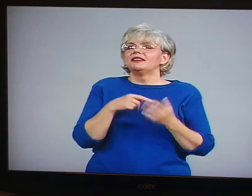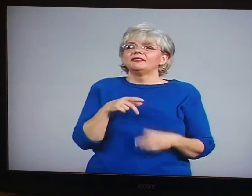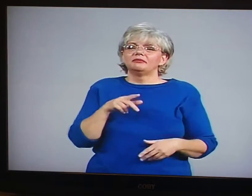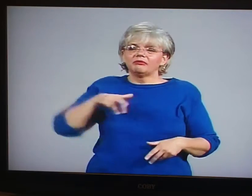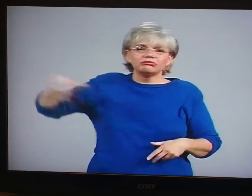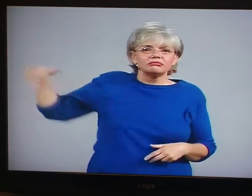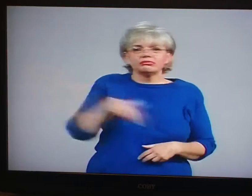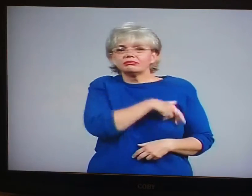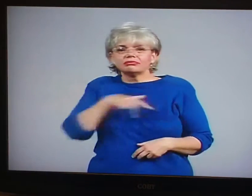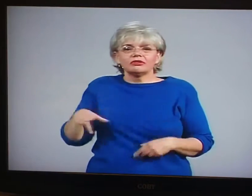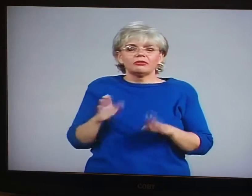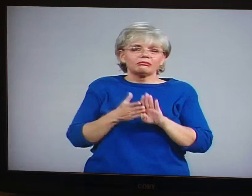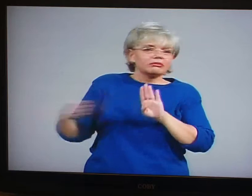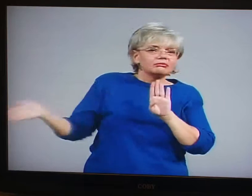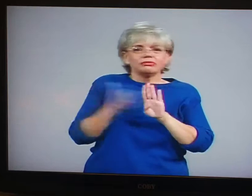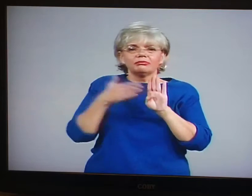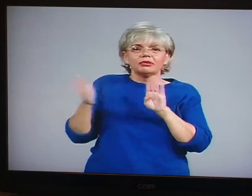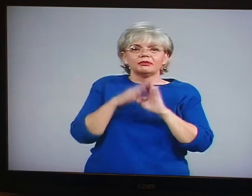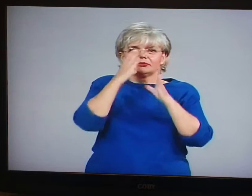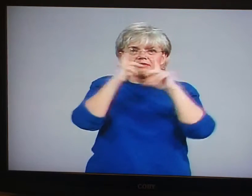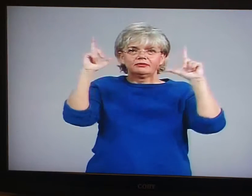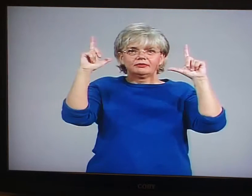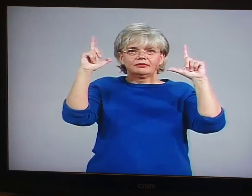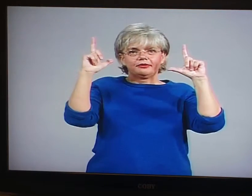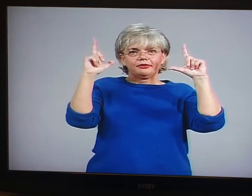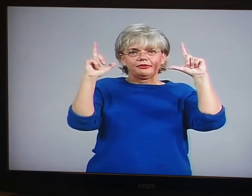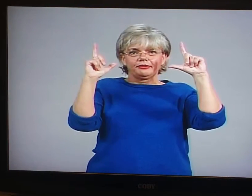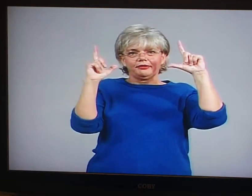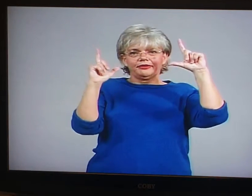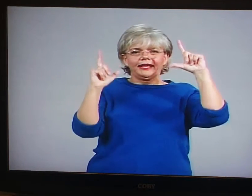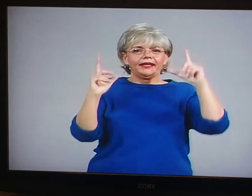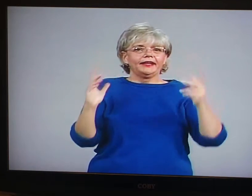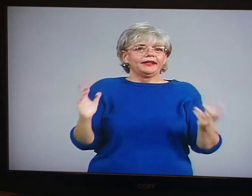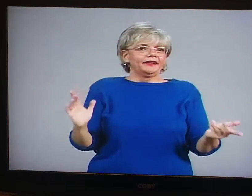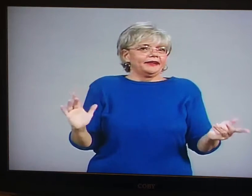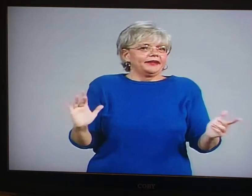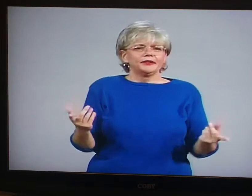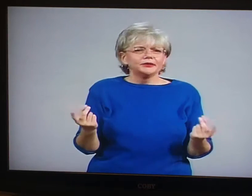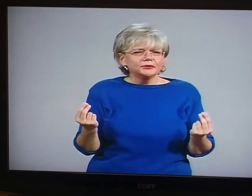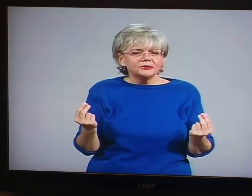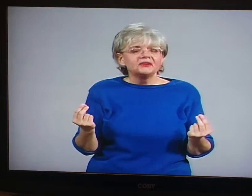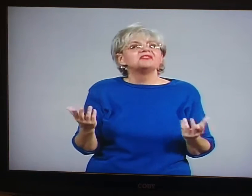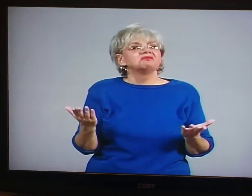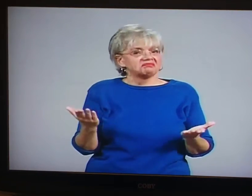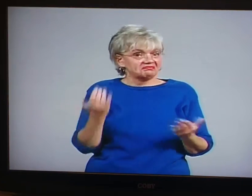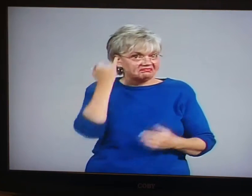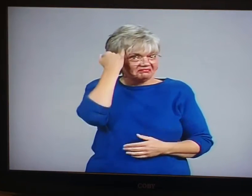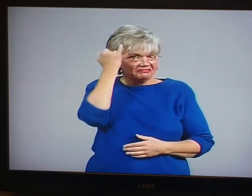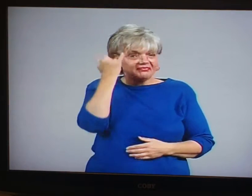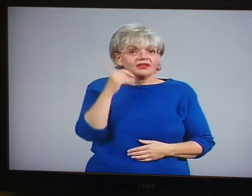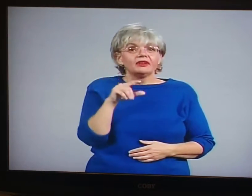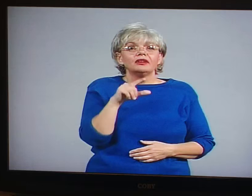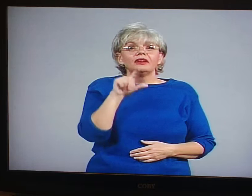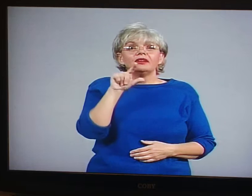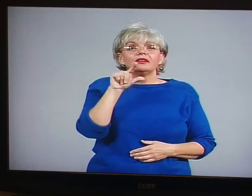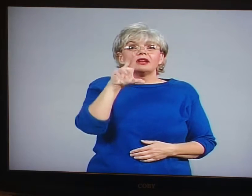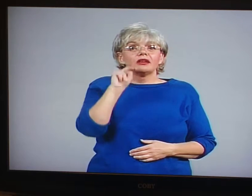perfect now sometimes when the door opens and closes you know with the the wind the picture can slightly move